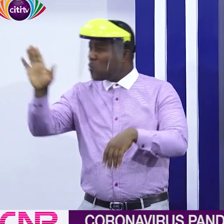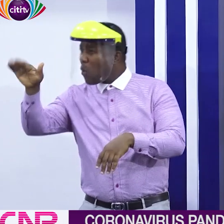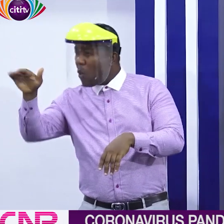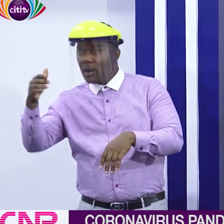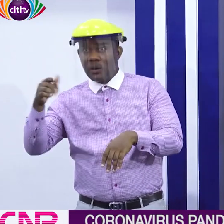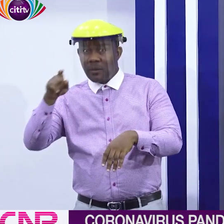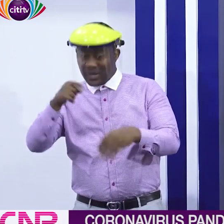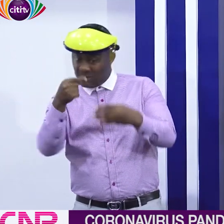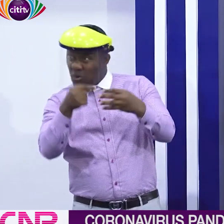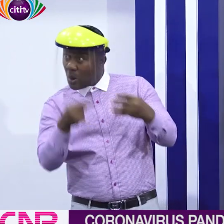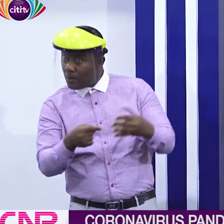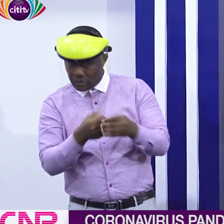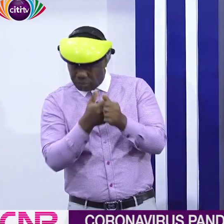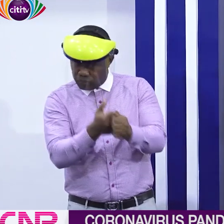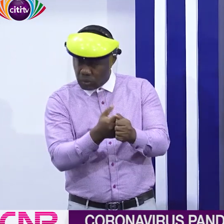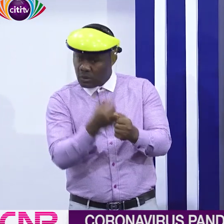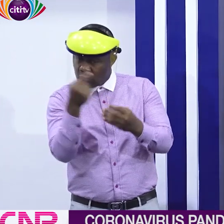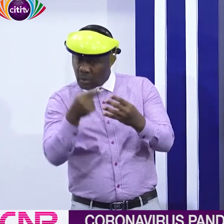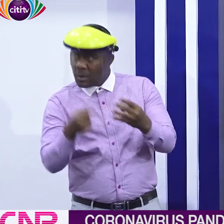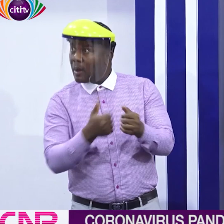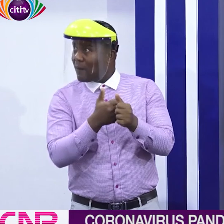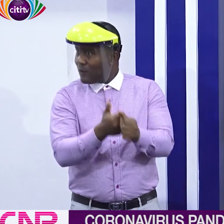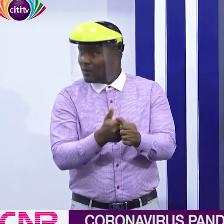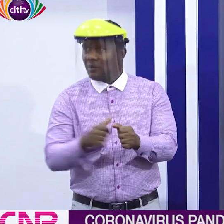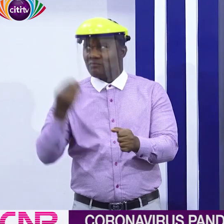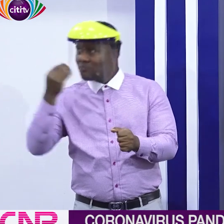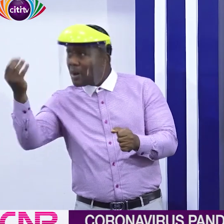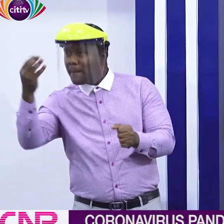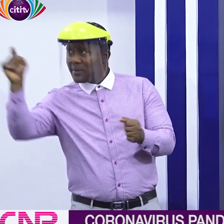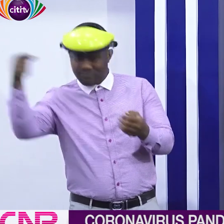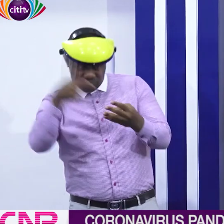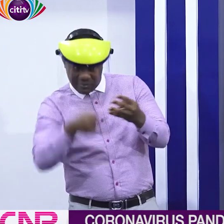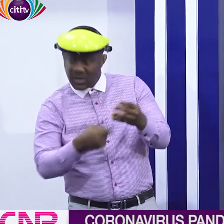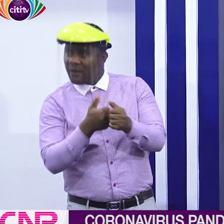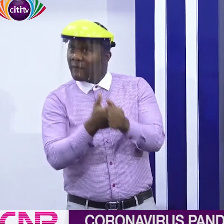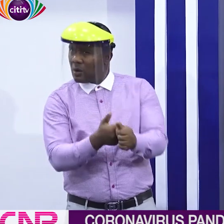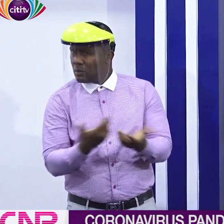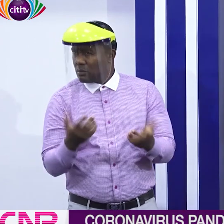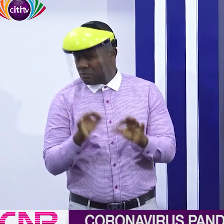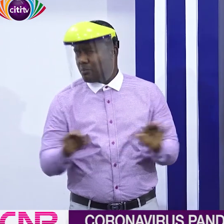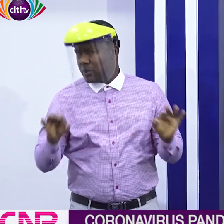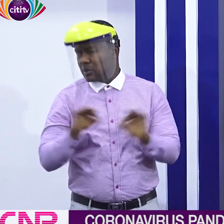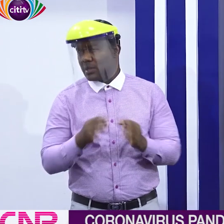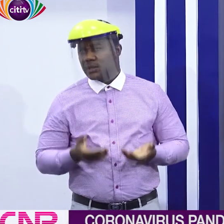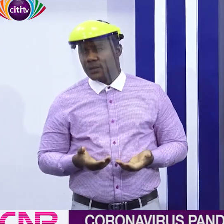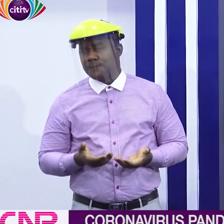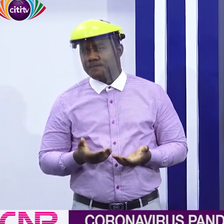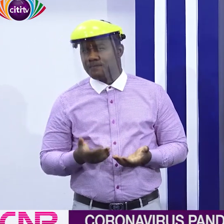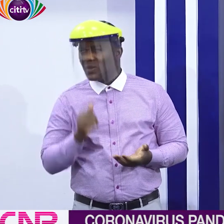observe the basic rules or guidelines that have come out. They are not very difficult to do.